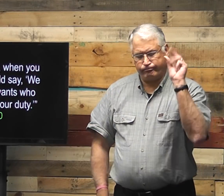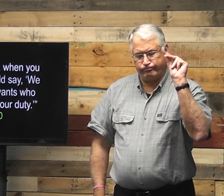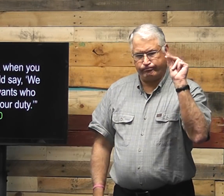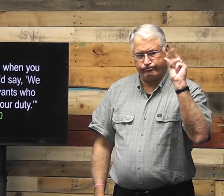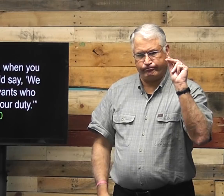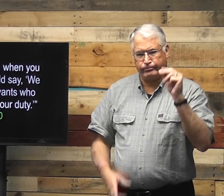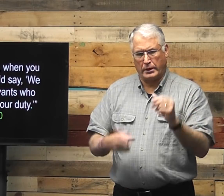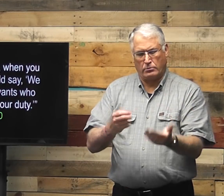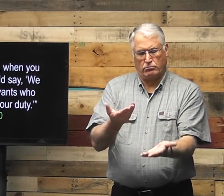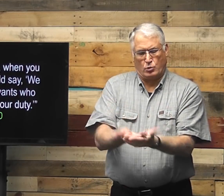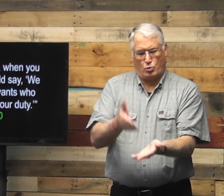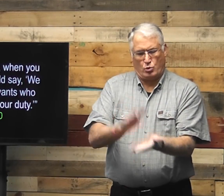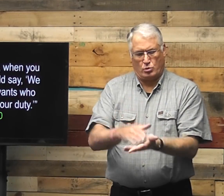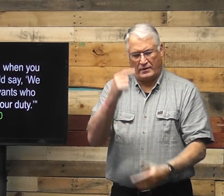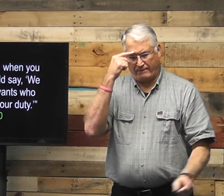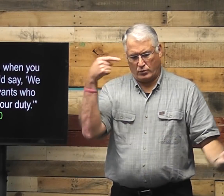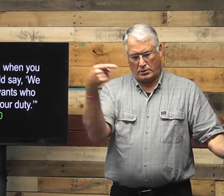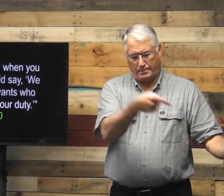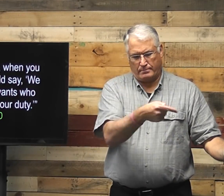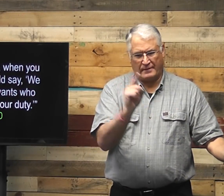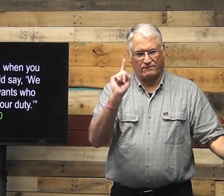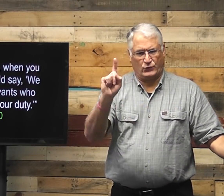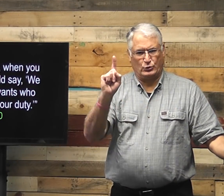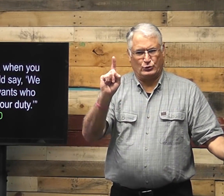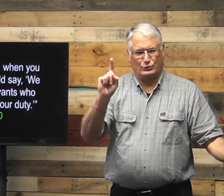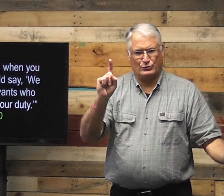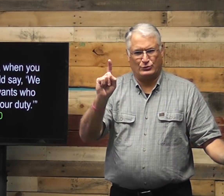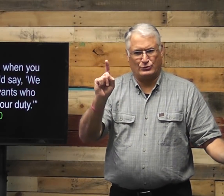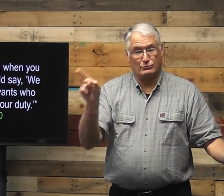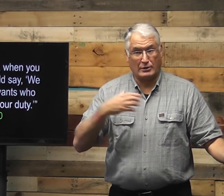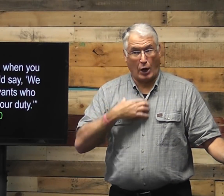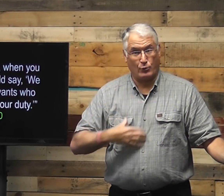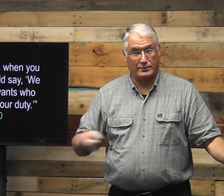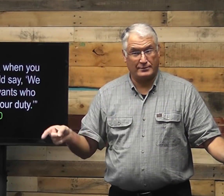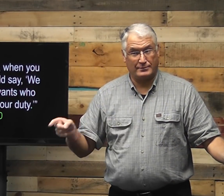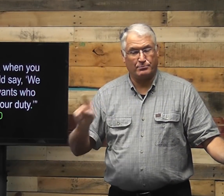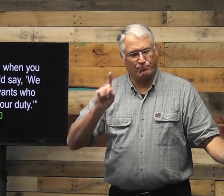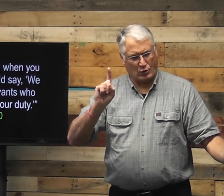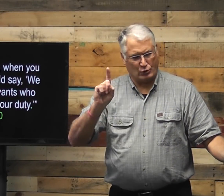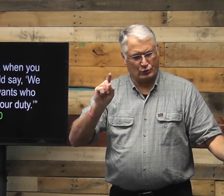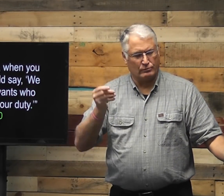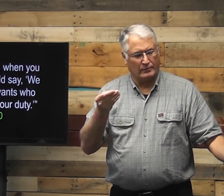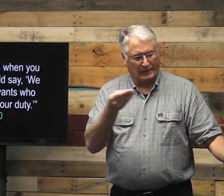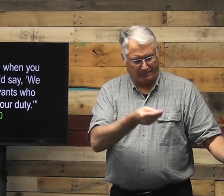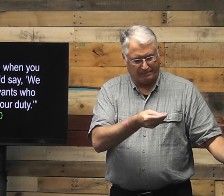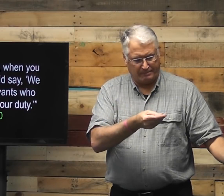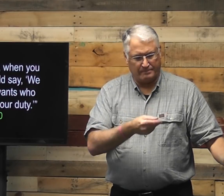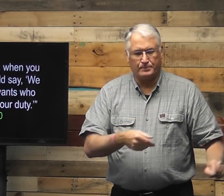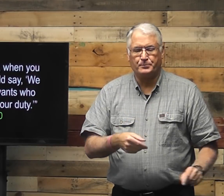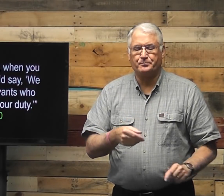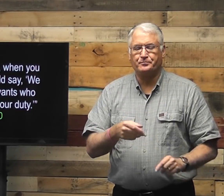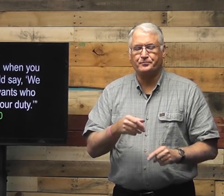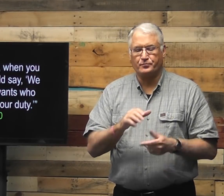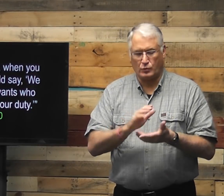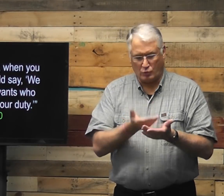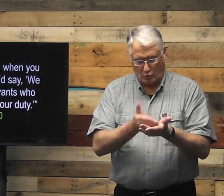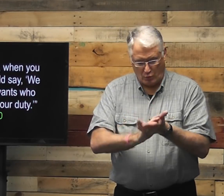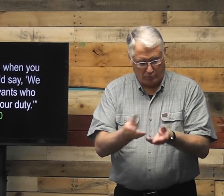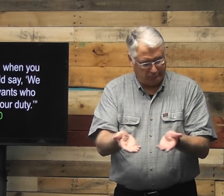Would they go ahead and eat? No. They would cook first for the master. Even though they were hungry, they would first give to him.